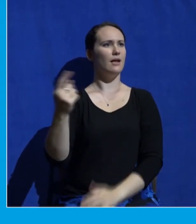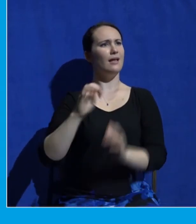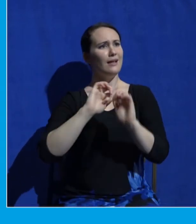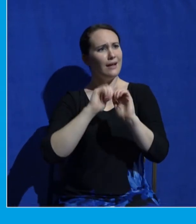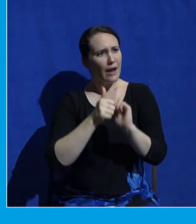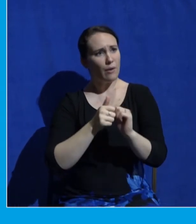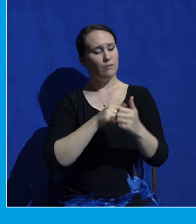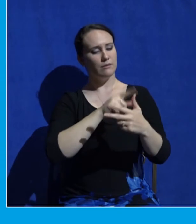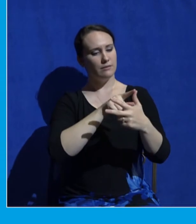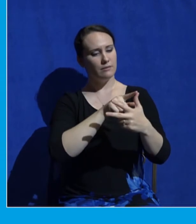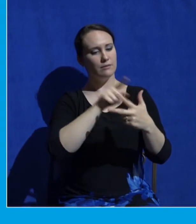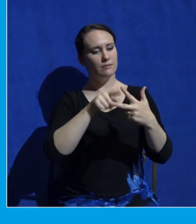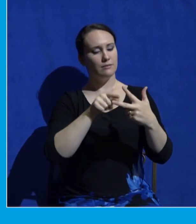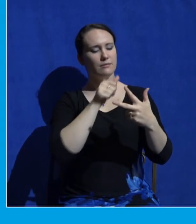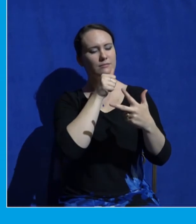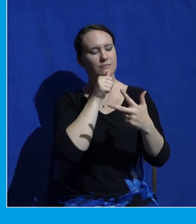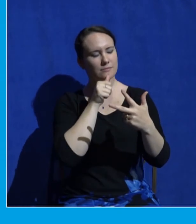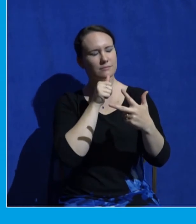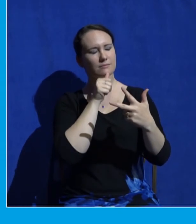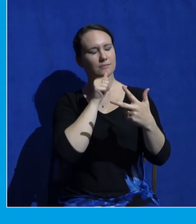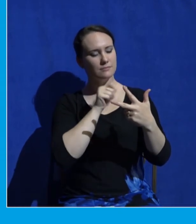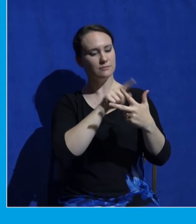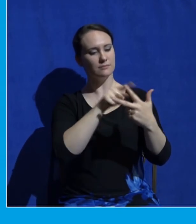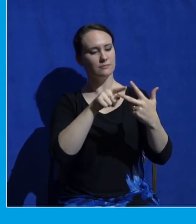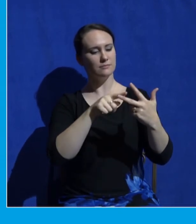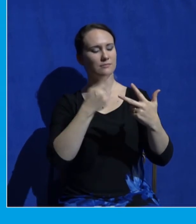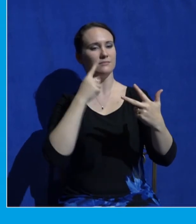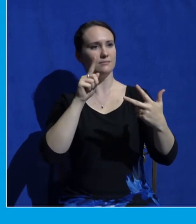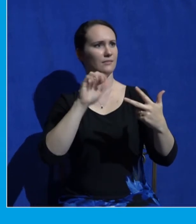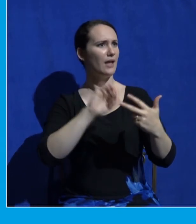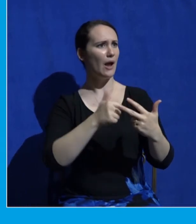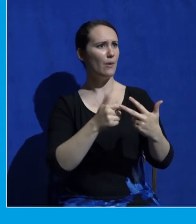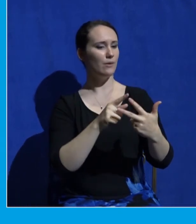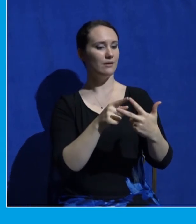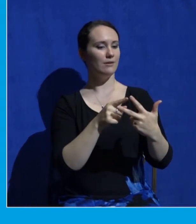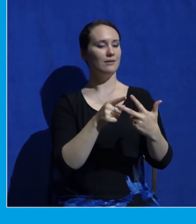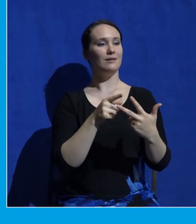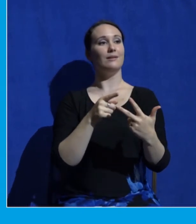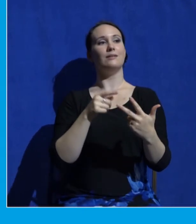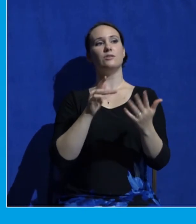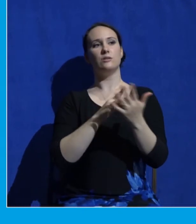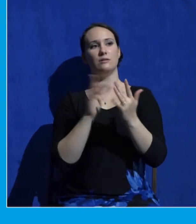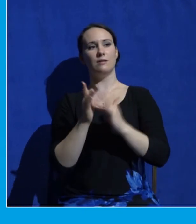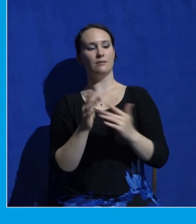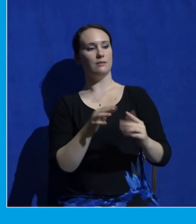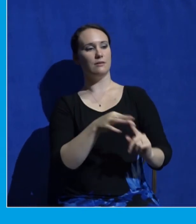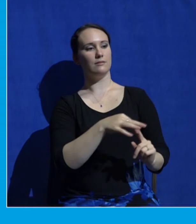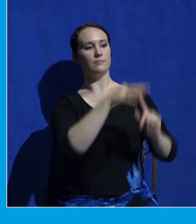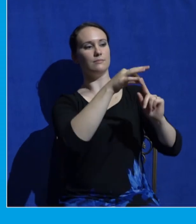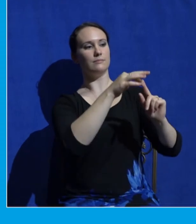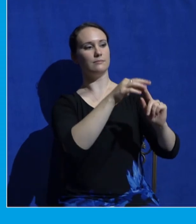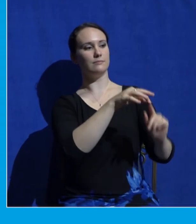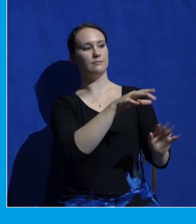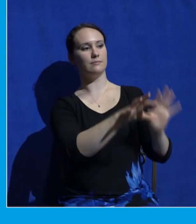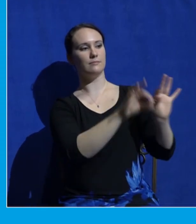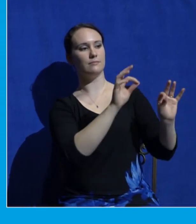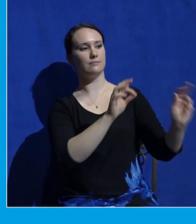Here's how. They've seen what's coming. They know that glory